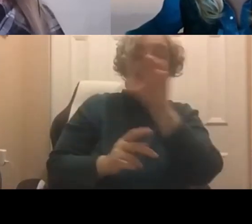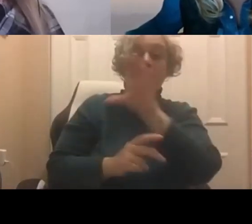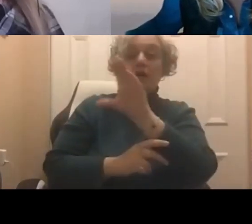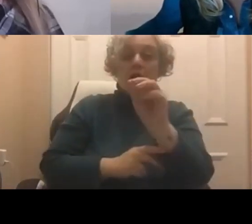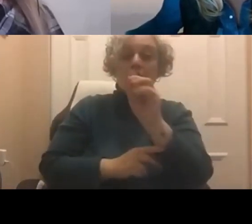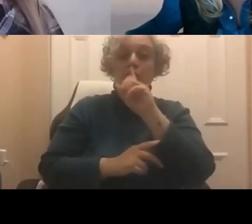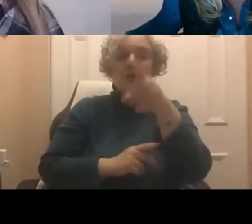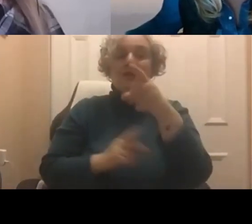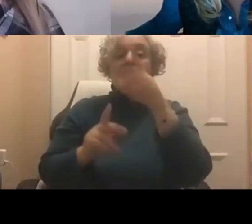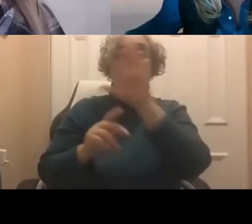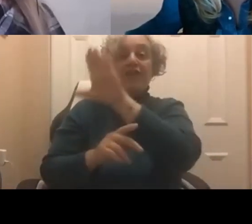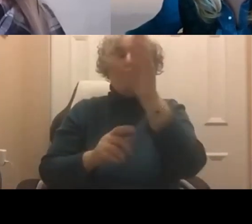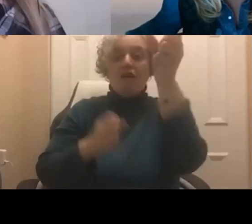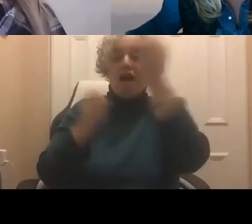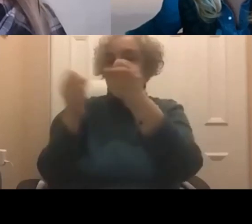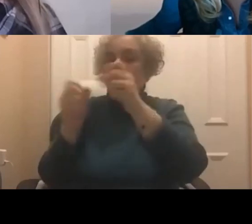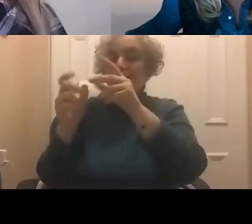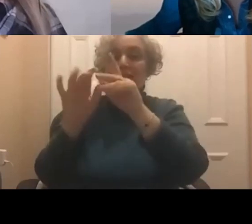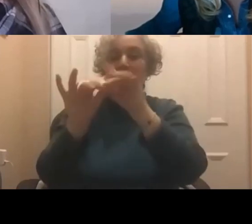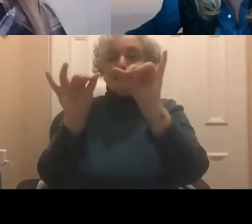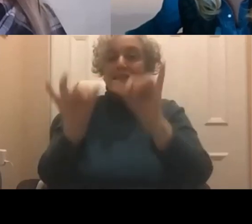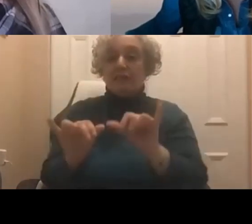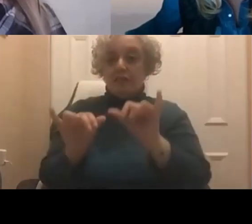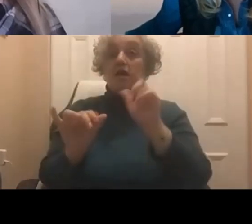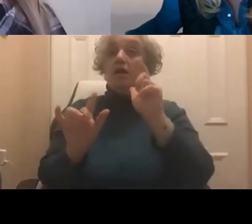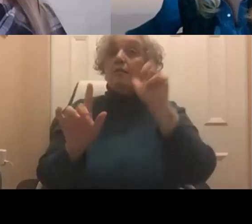demand accessibility.